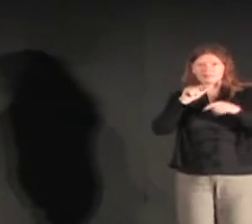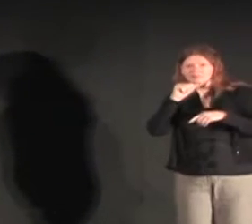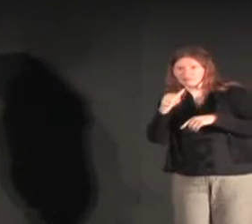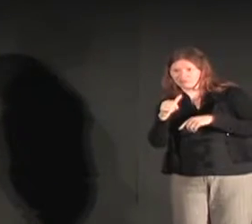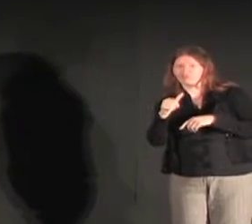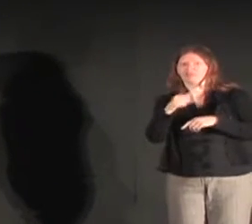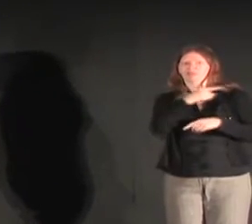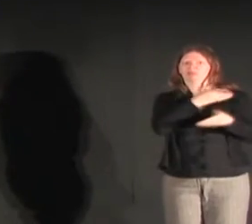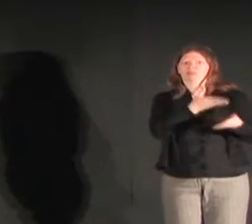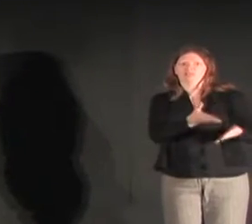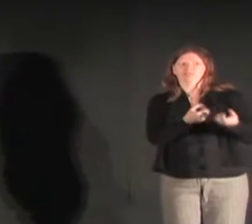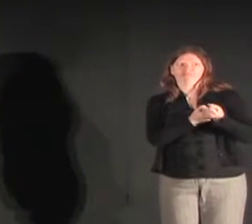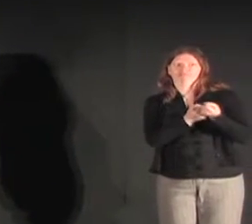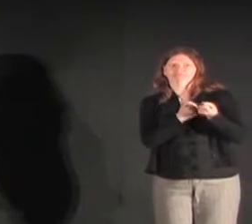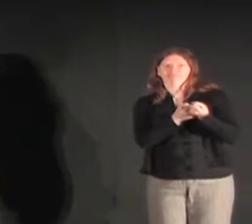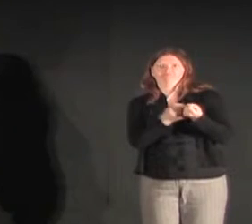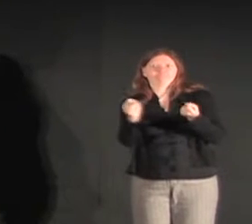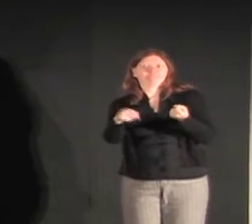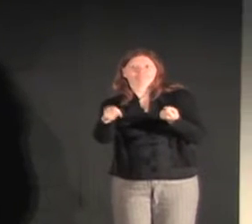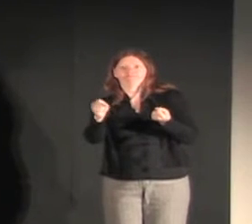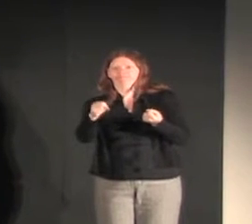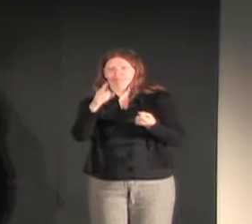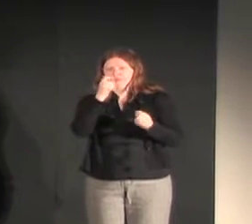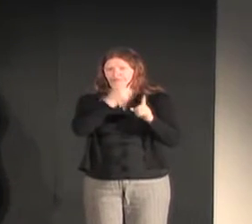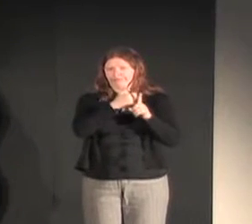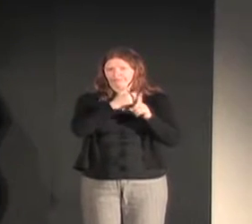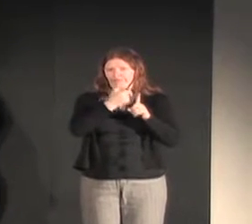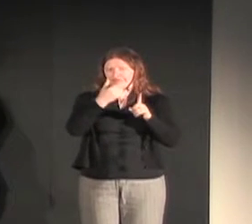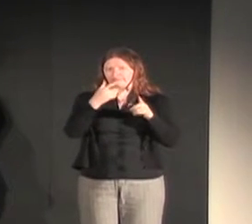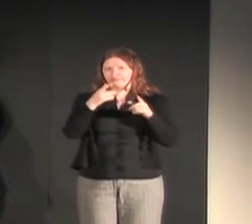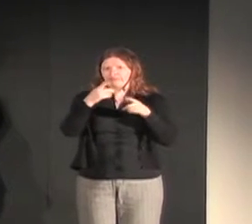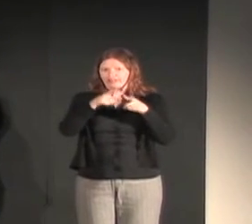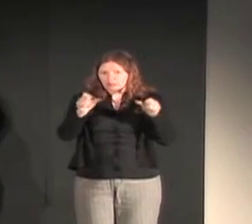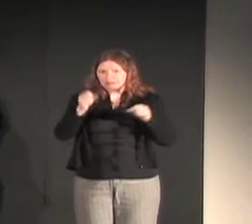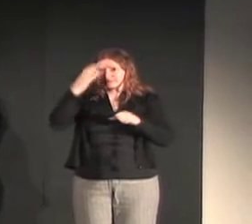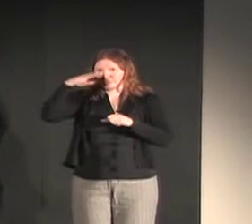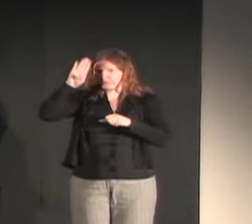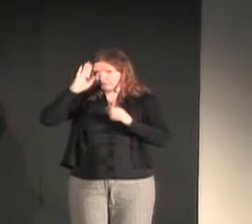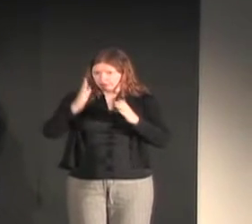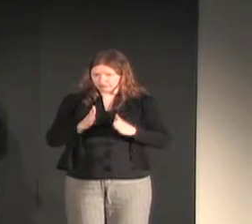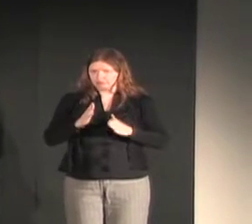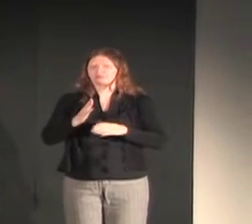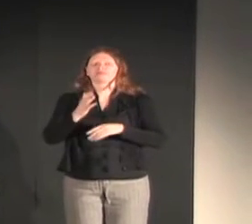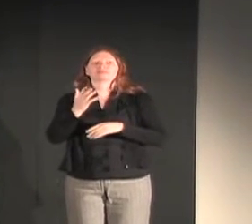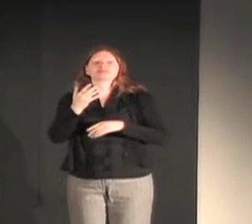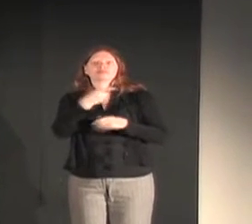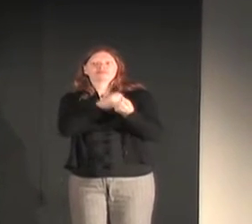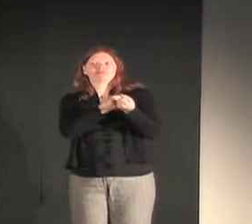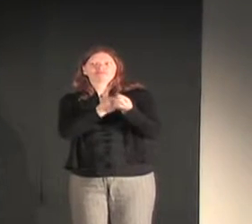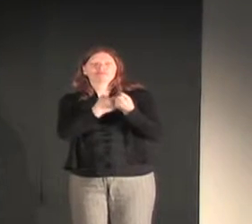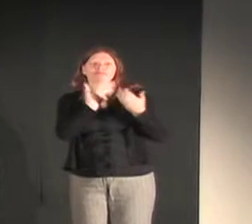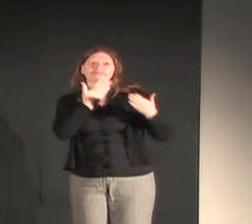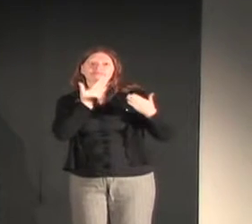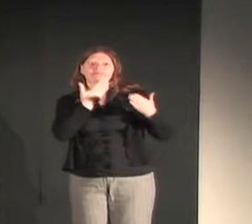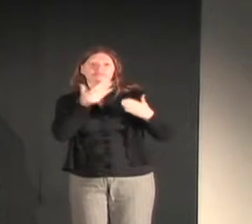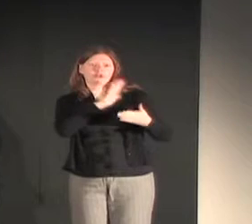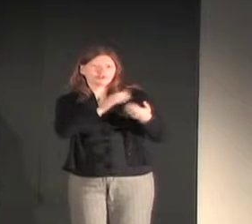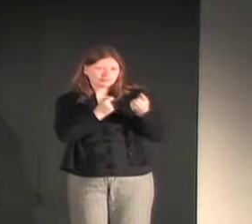the proposal to accept American Sign Language as a foreign language. She is a professor in the anthropology